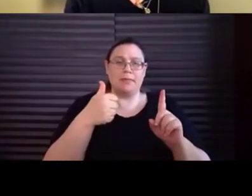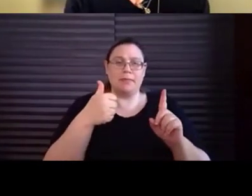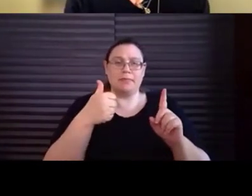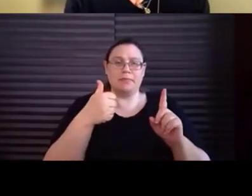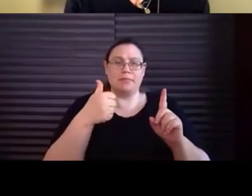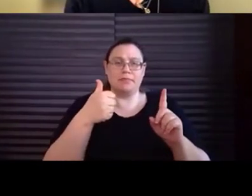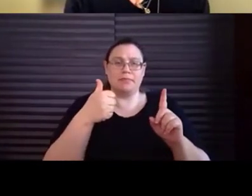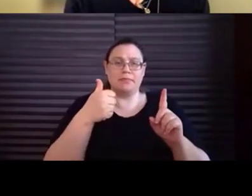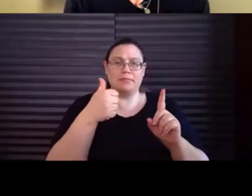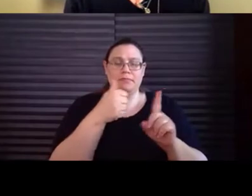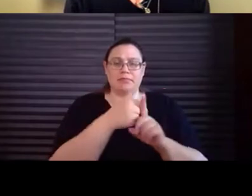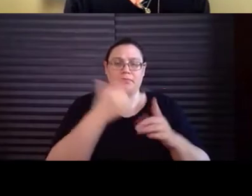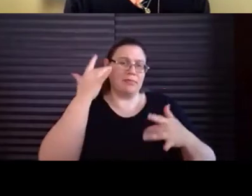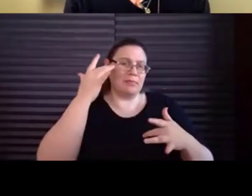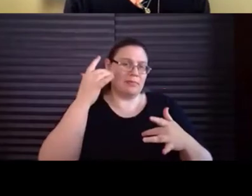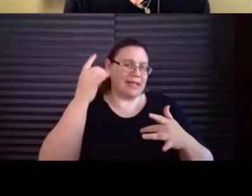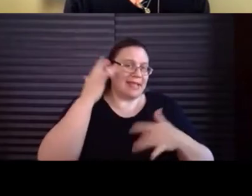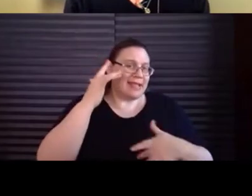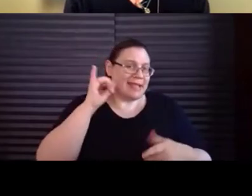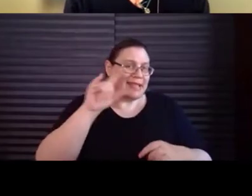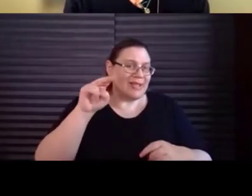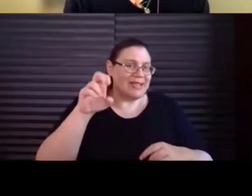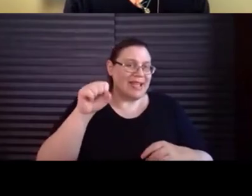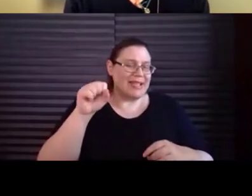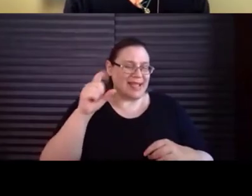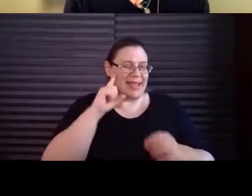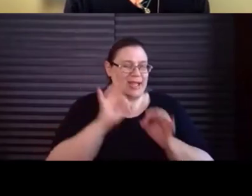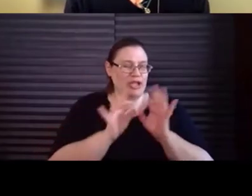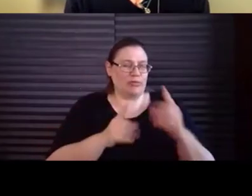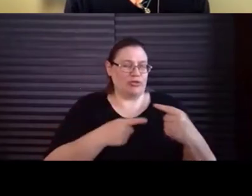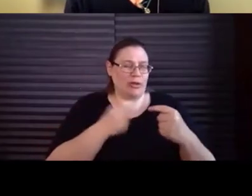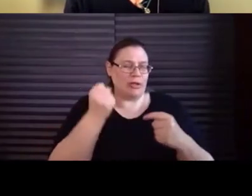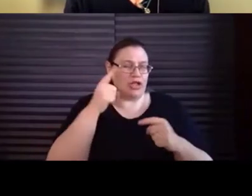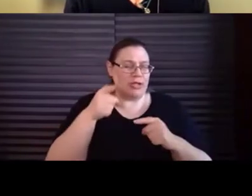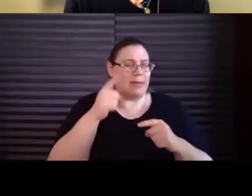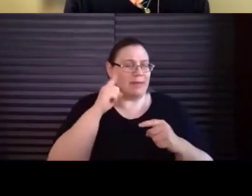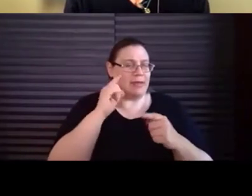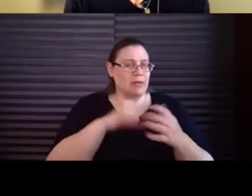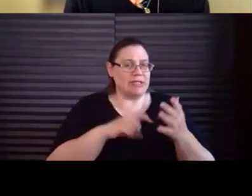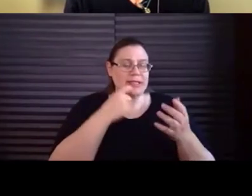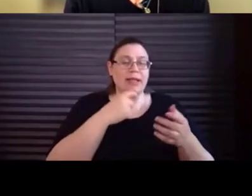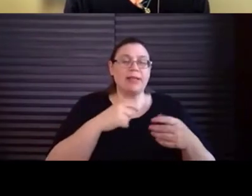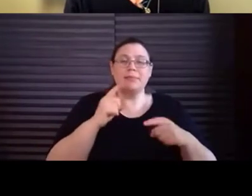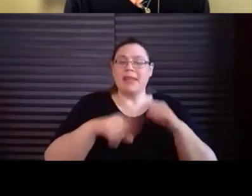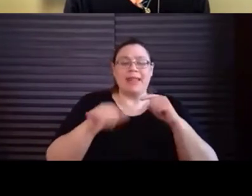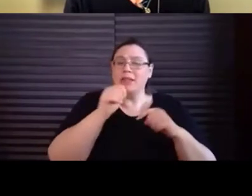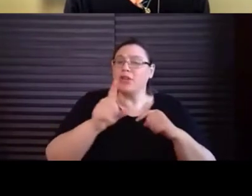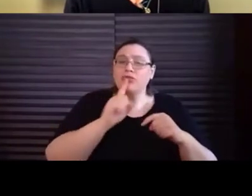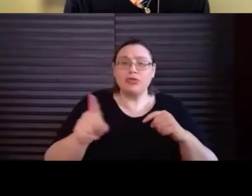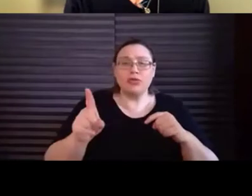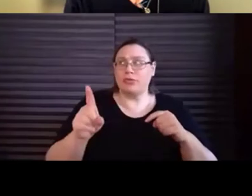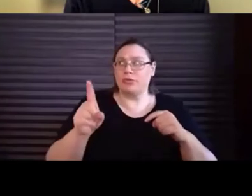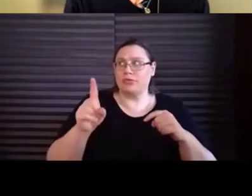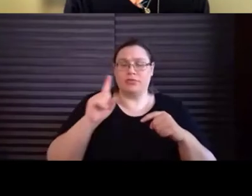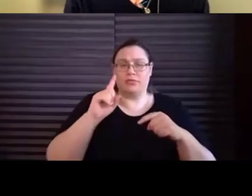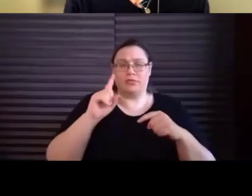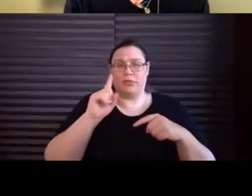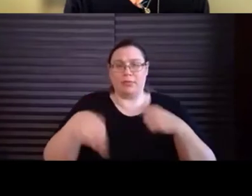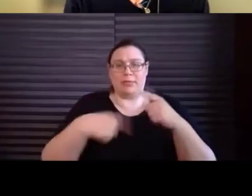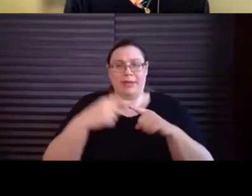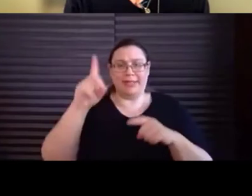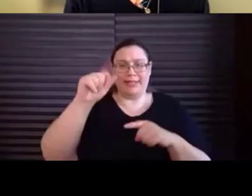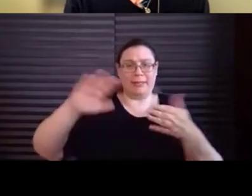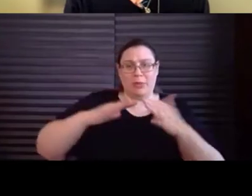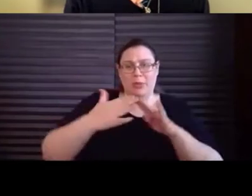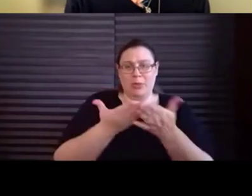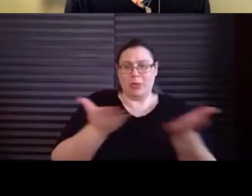But that's not the true vision of the disability community. So